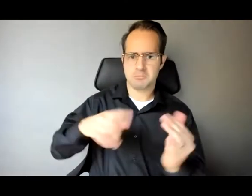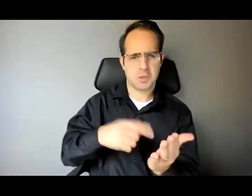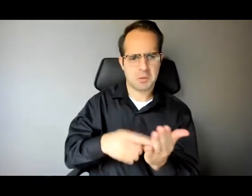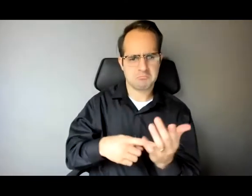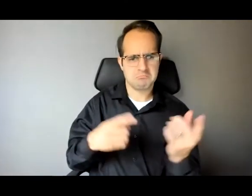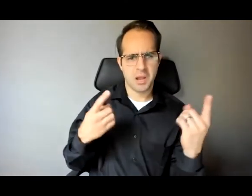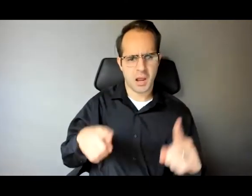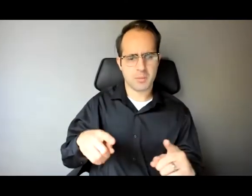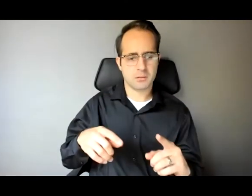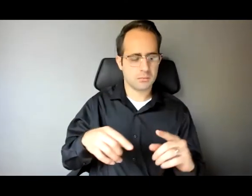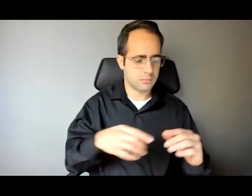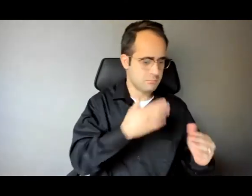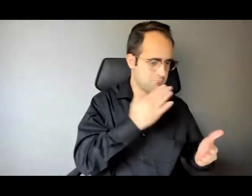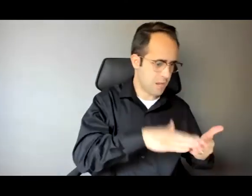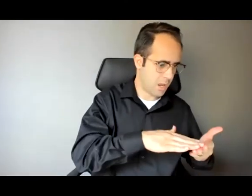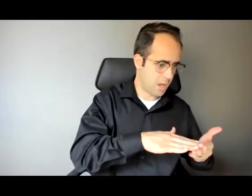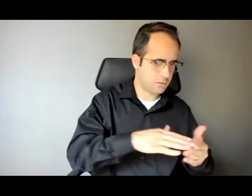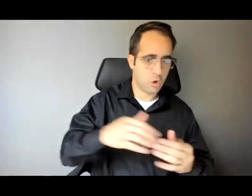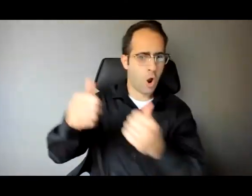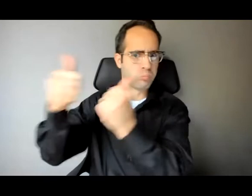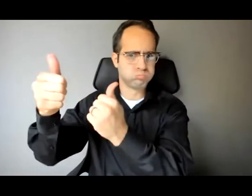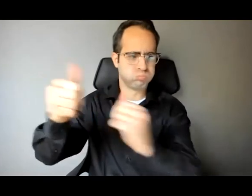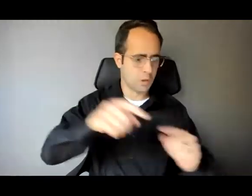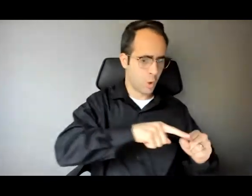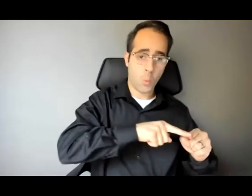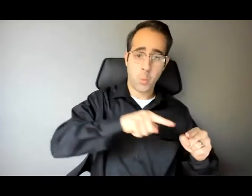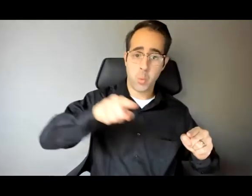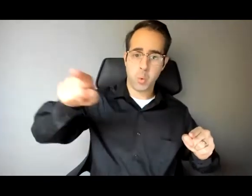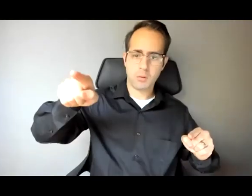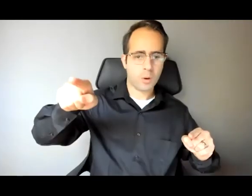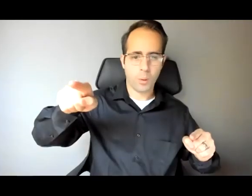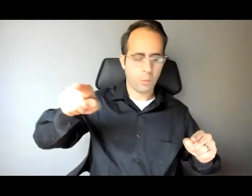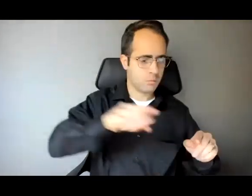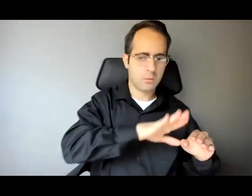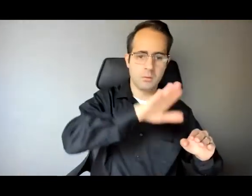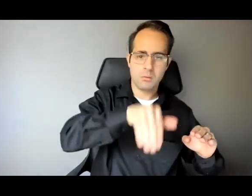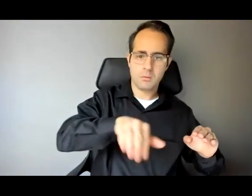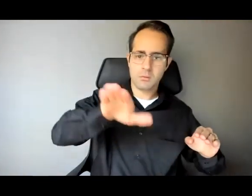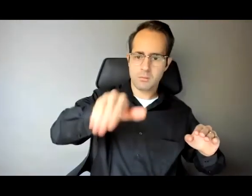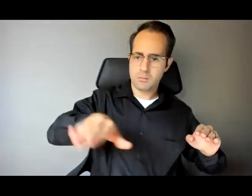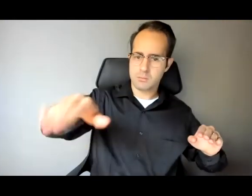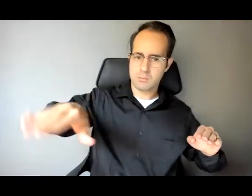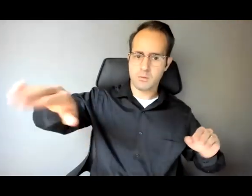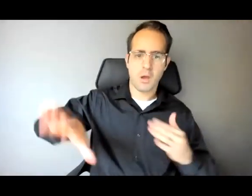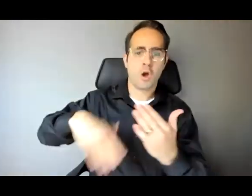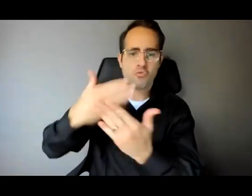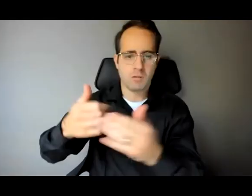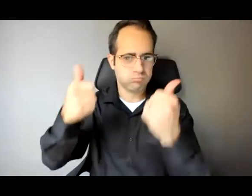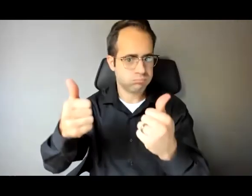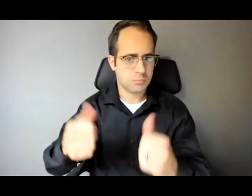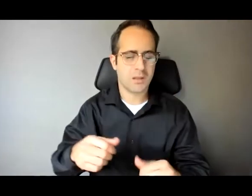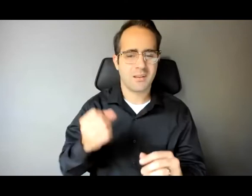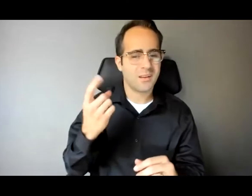linear way like life is much more of a roller coaster mine is also but I have been able to create a world that feels truly free